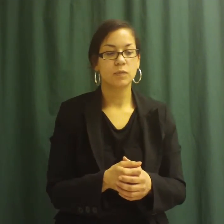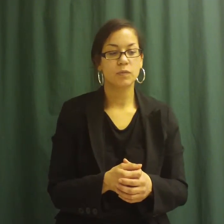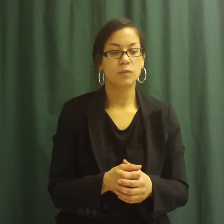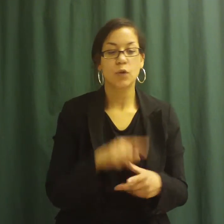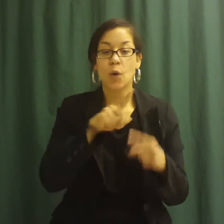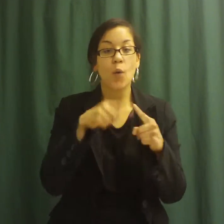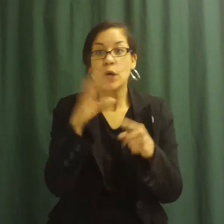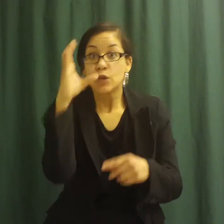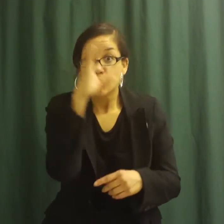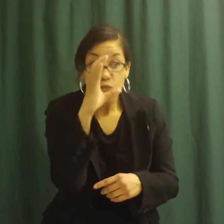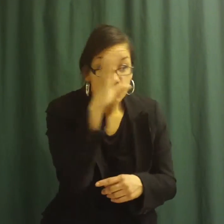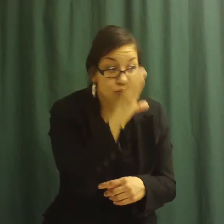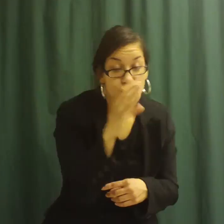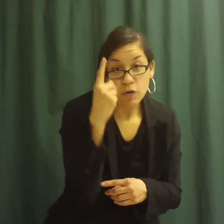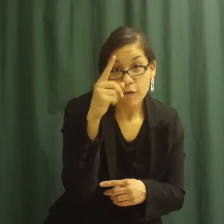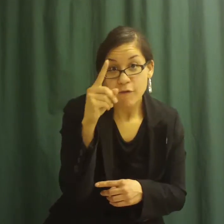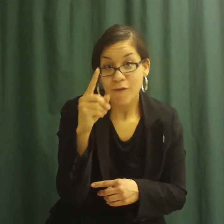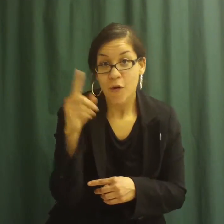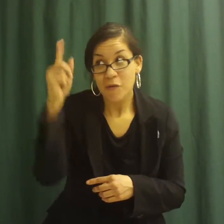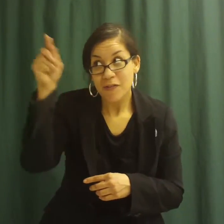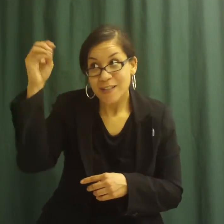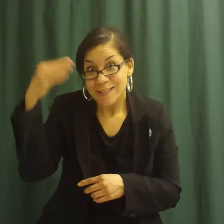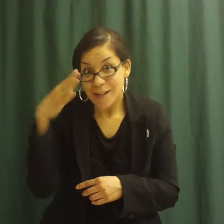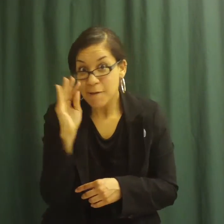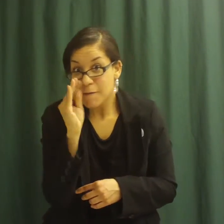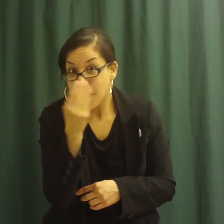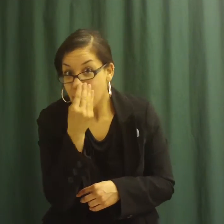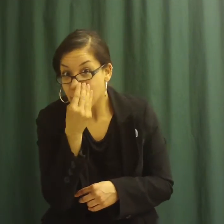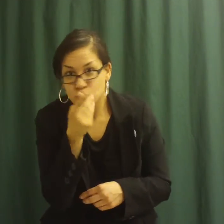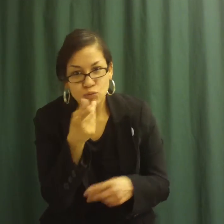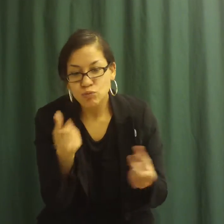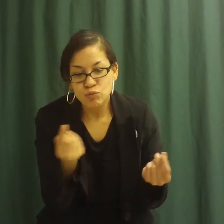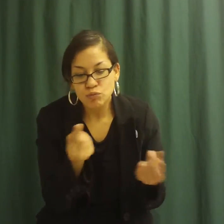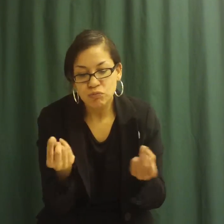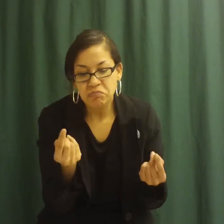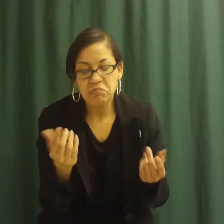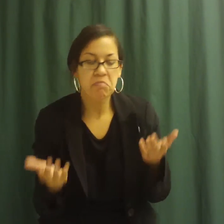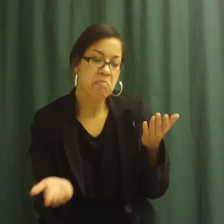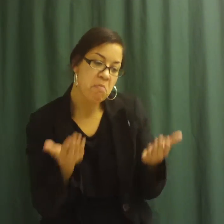and other things that are living around it.